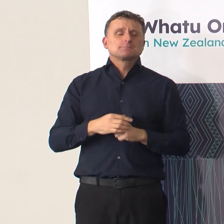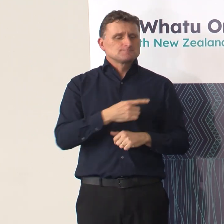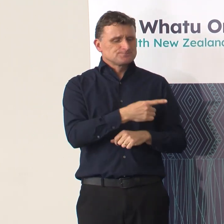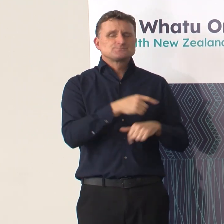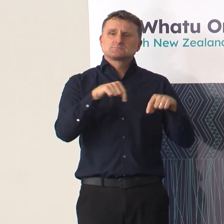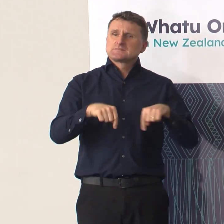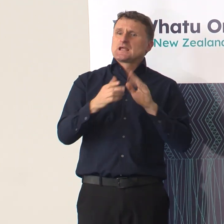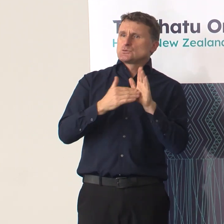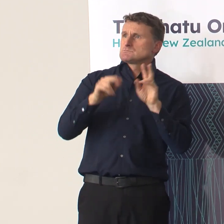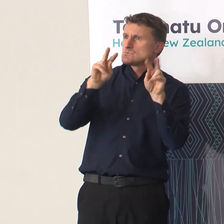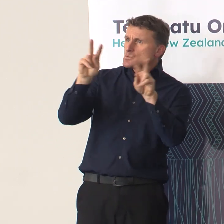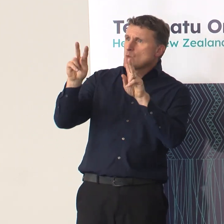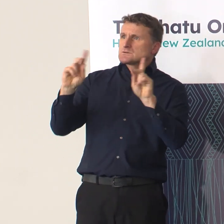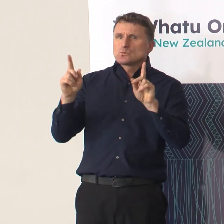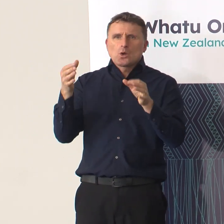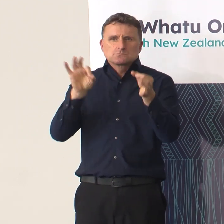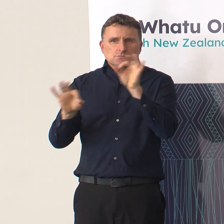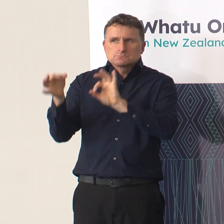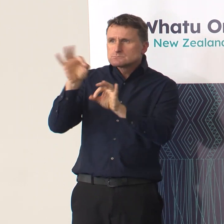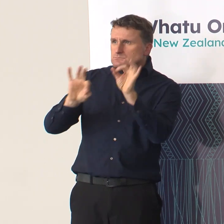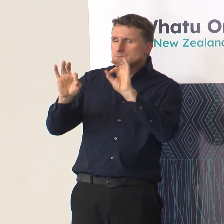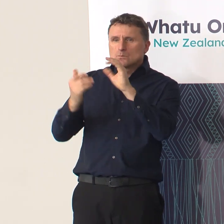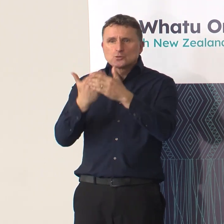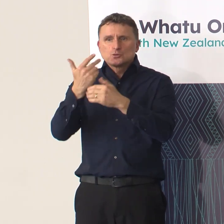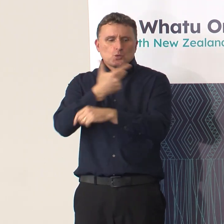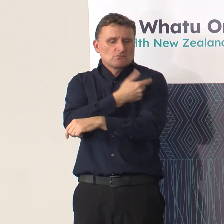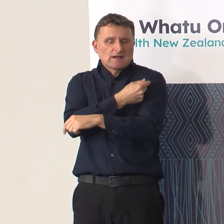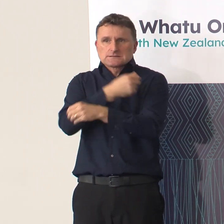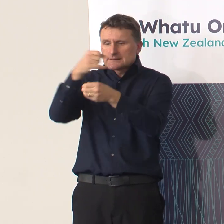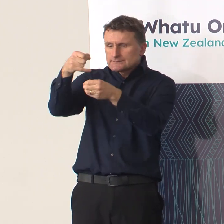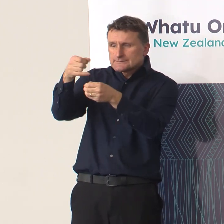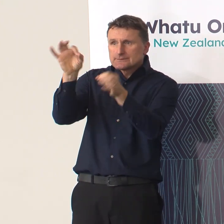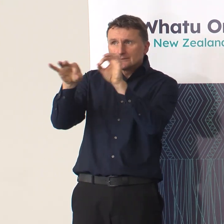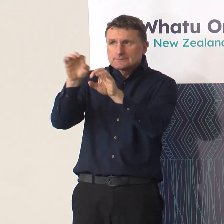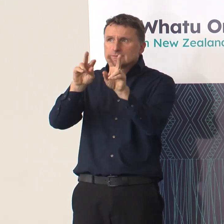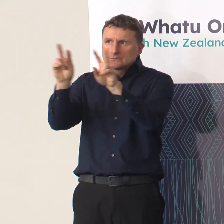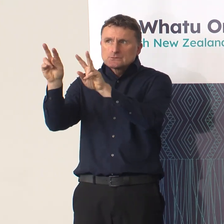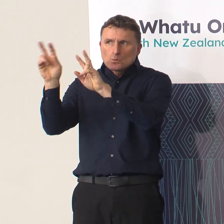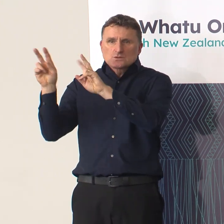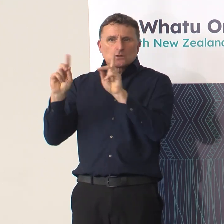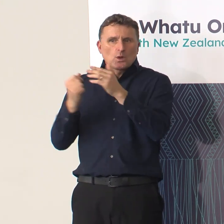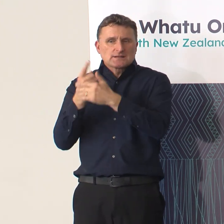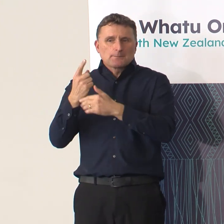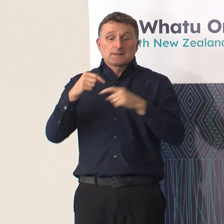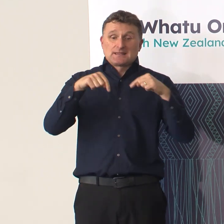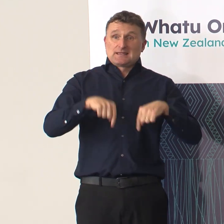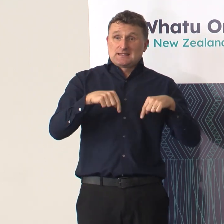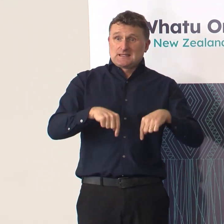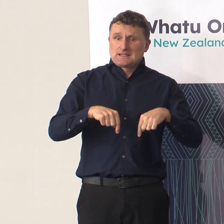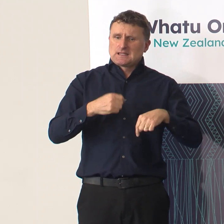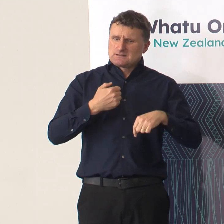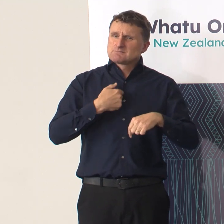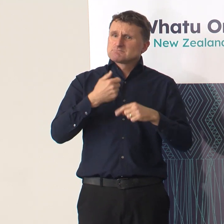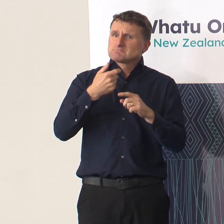happening overseas with the development of new vaccines for COVID-19. The vaccine that we're using, as people know, was developed really